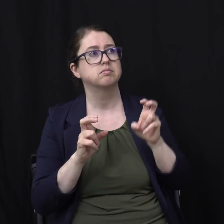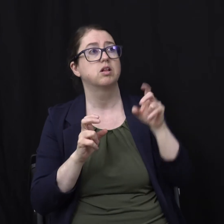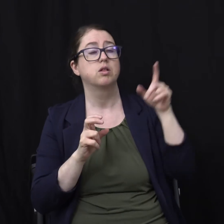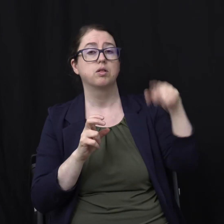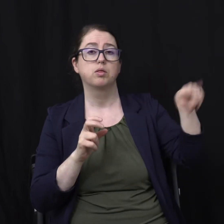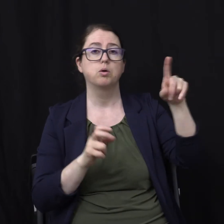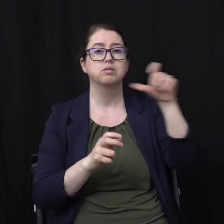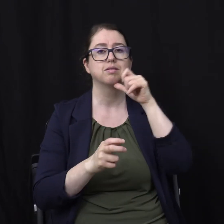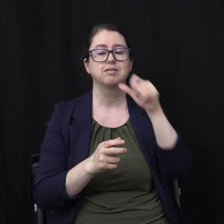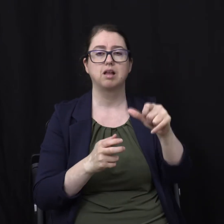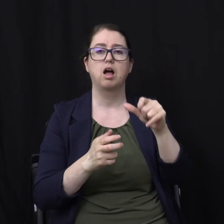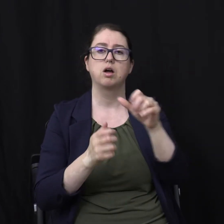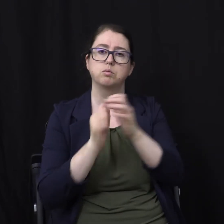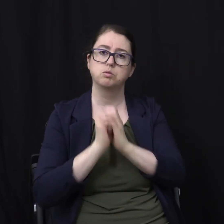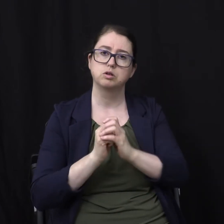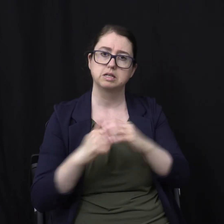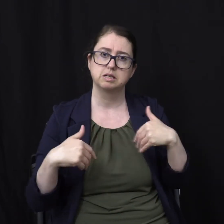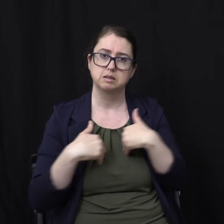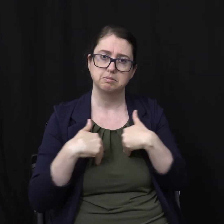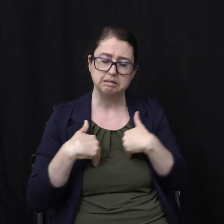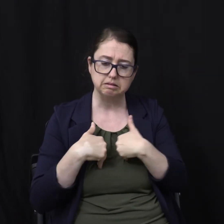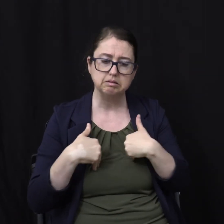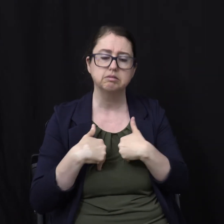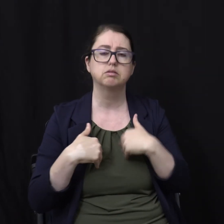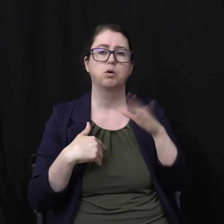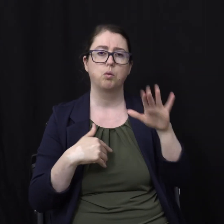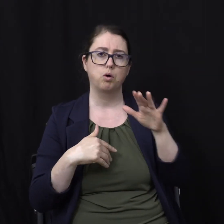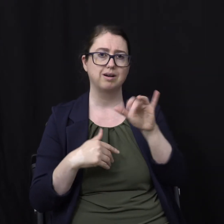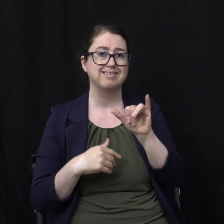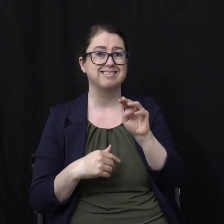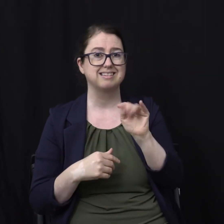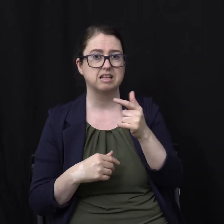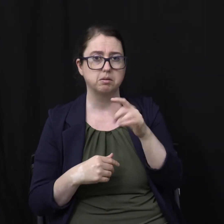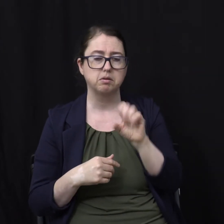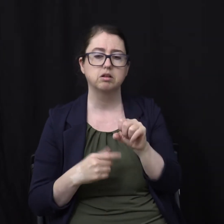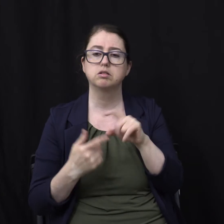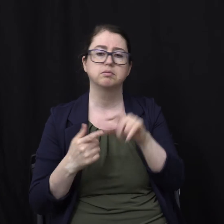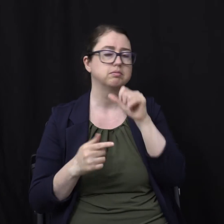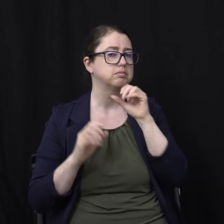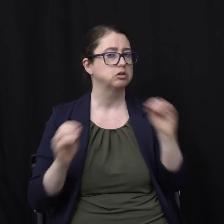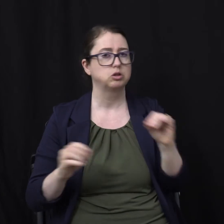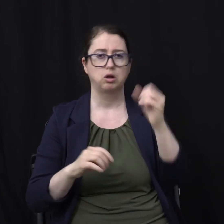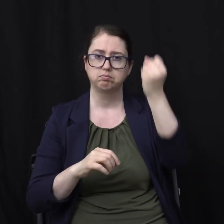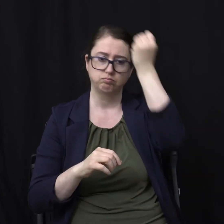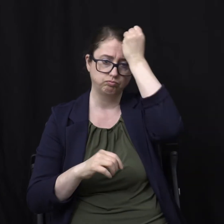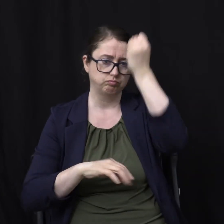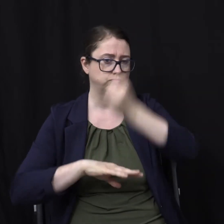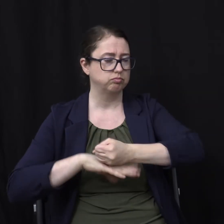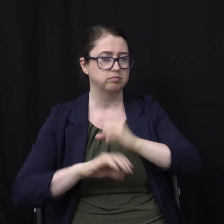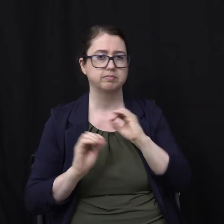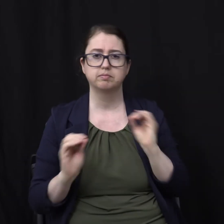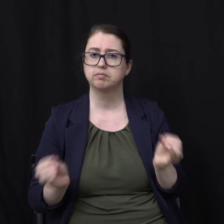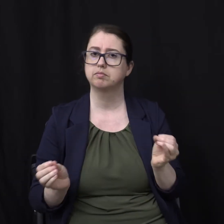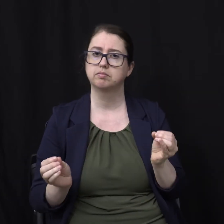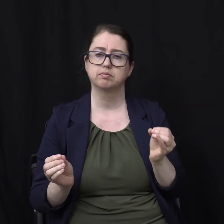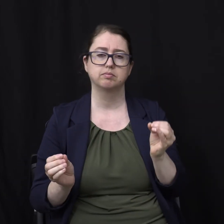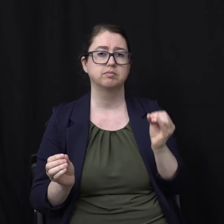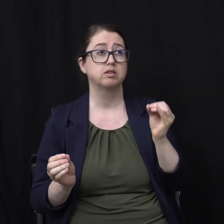study that Later this week Neither his image Neither had received His mark Upon their foreheads Or in their hands And